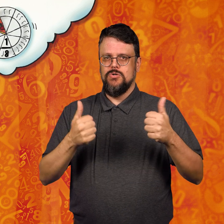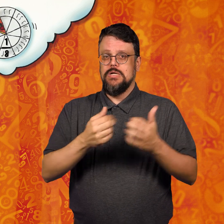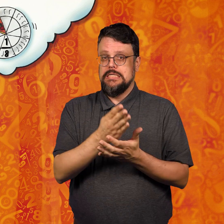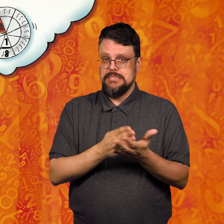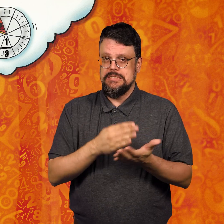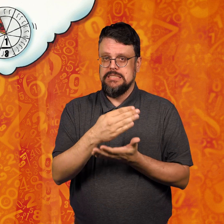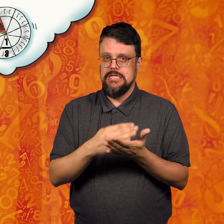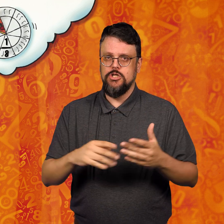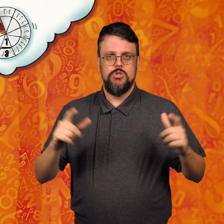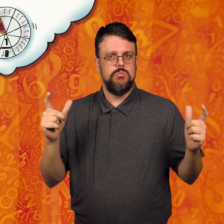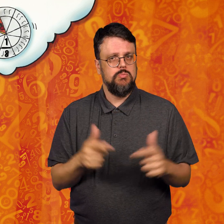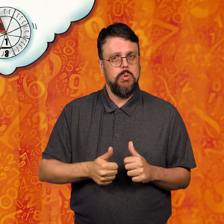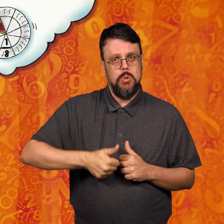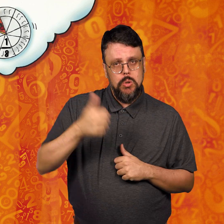Which slice is the smallest?